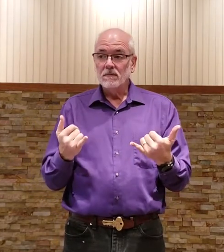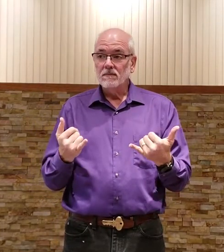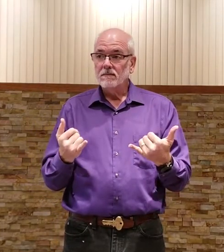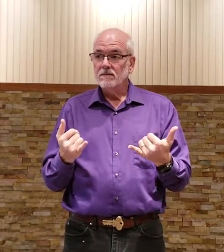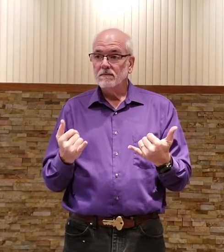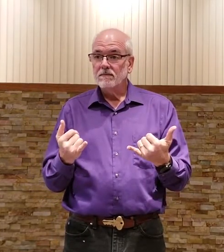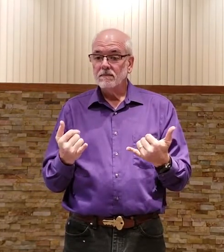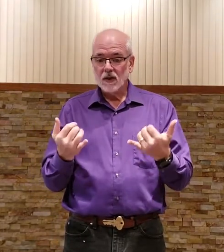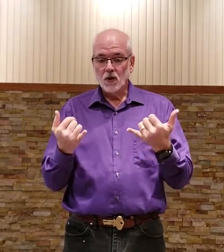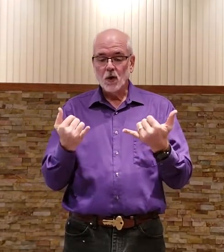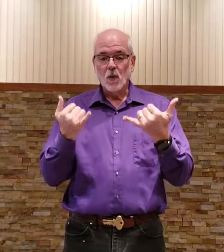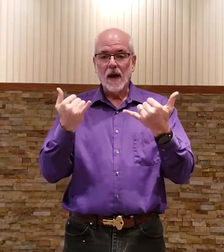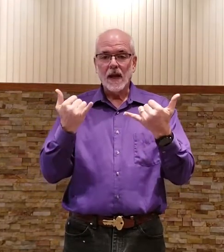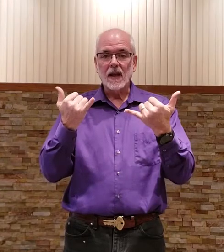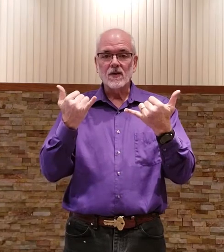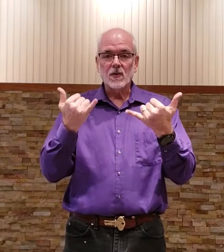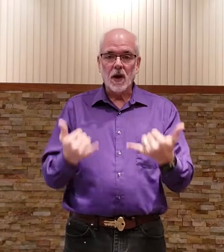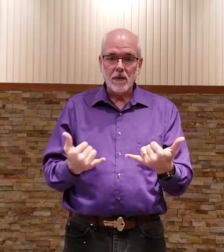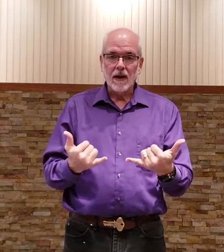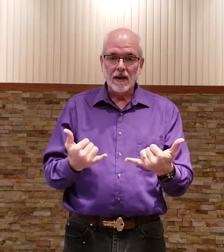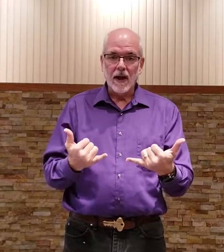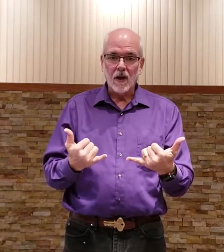now two y hands dropping now